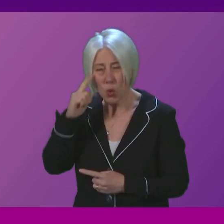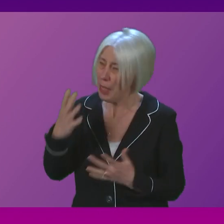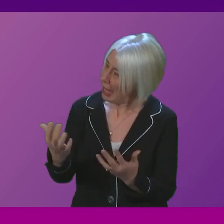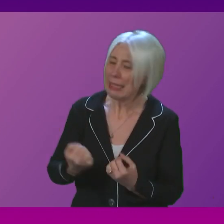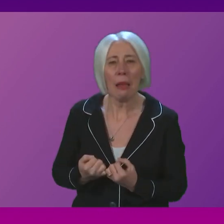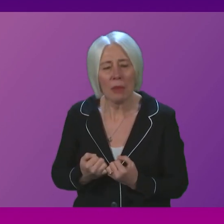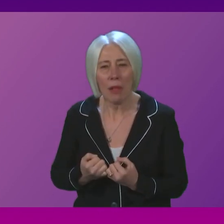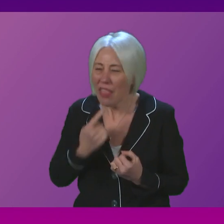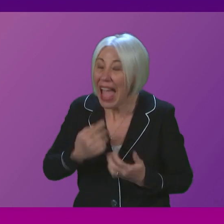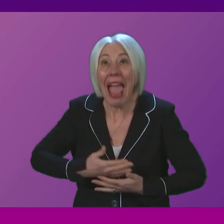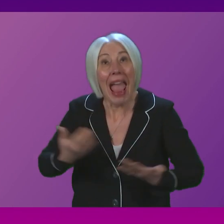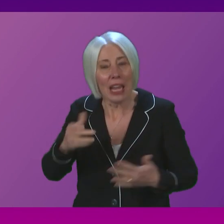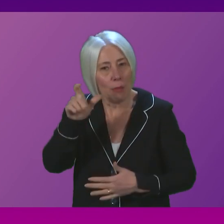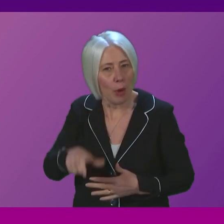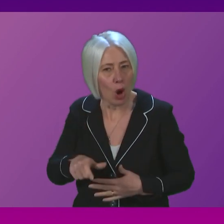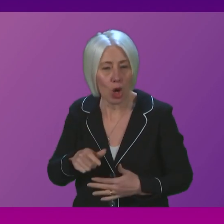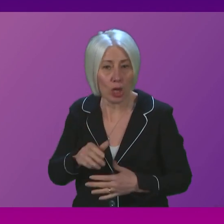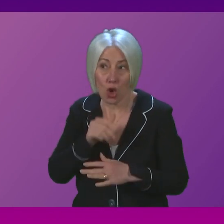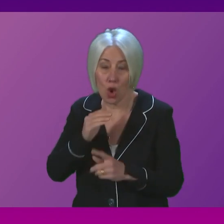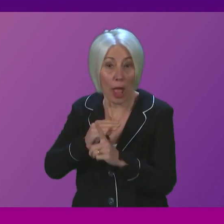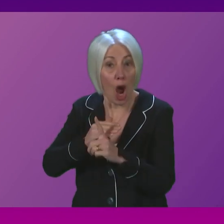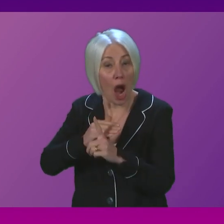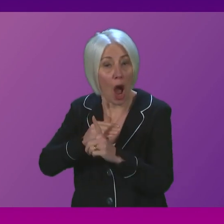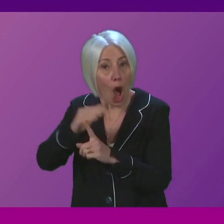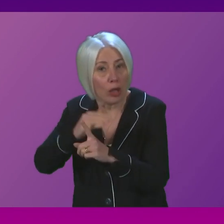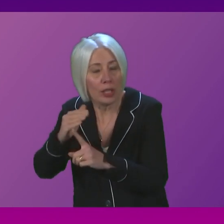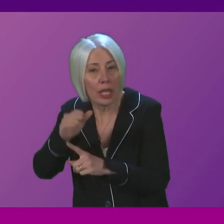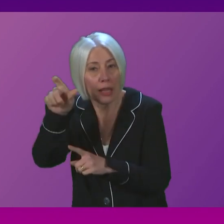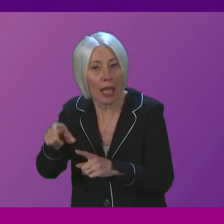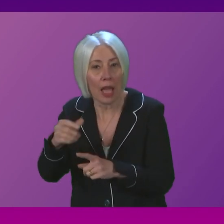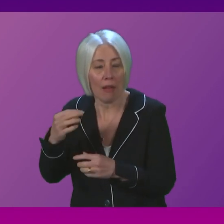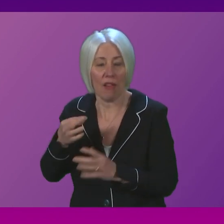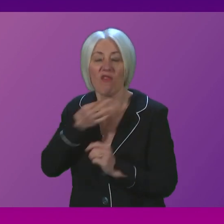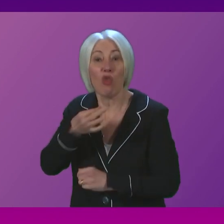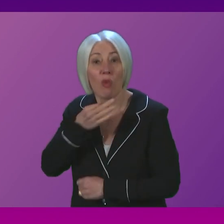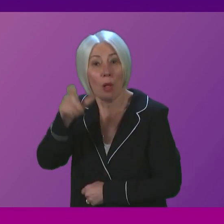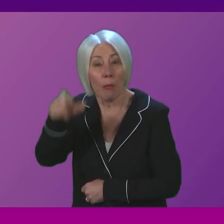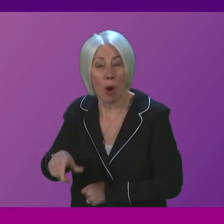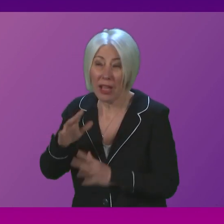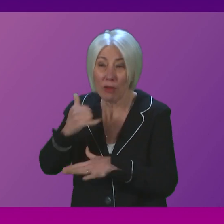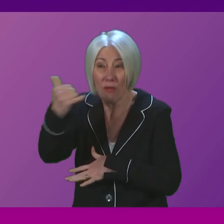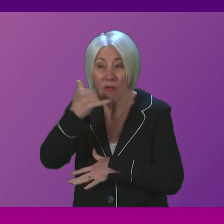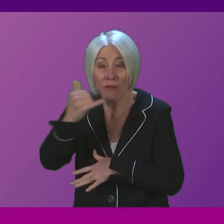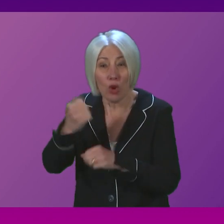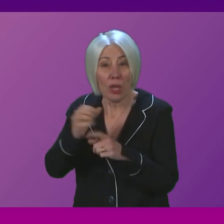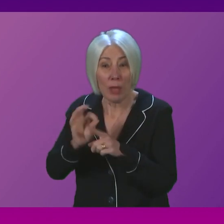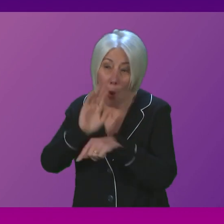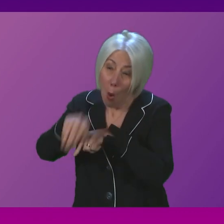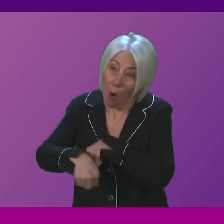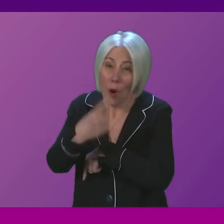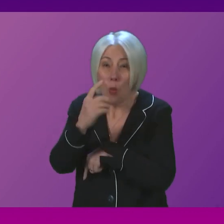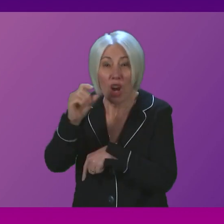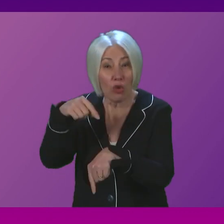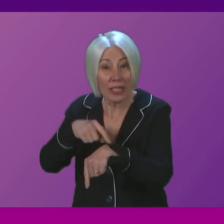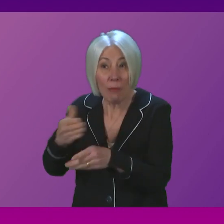that anyone, let alone an elderly, vulnerable person, has to call a GP over a hundred times before they get through?